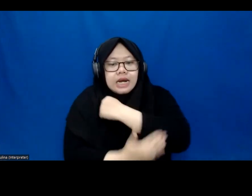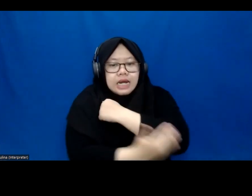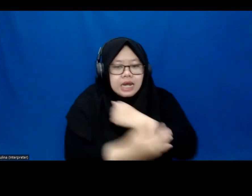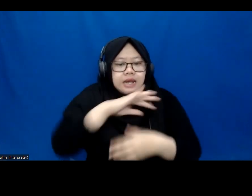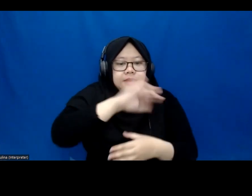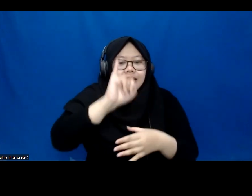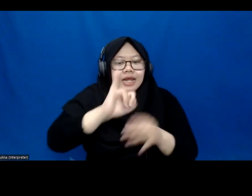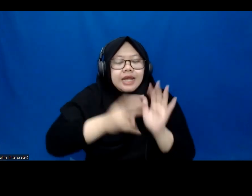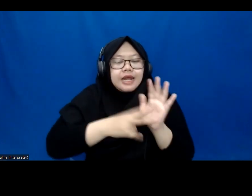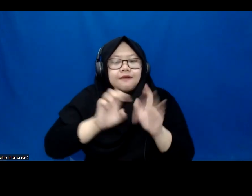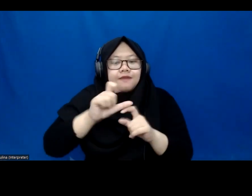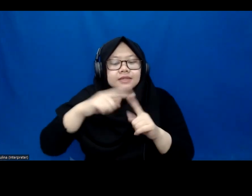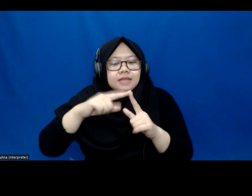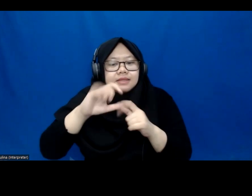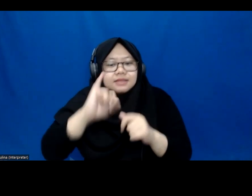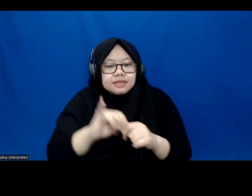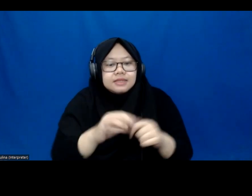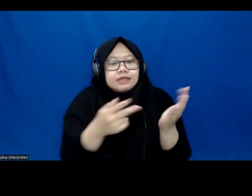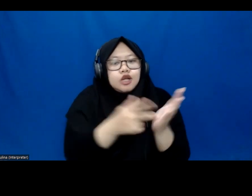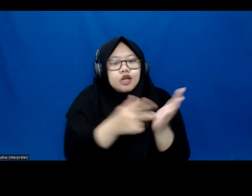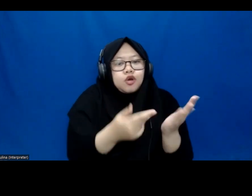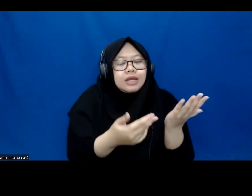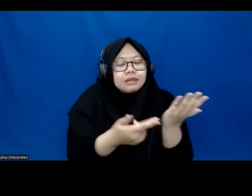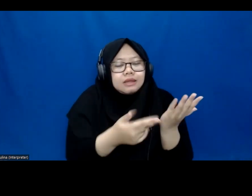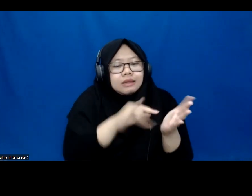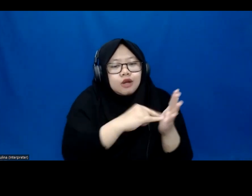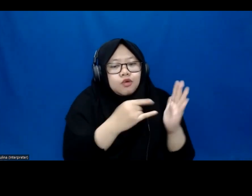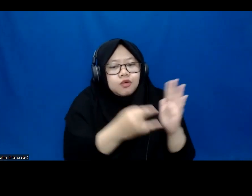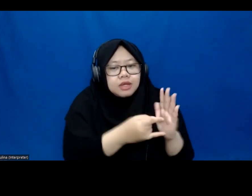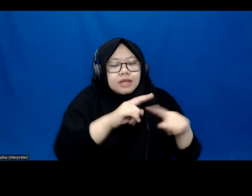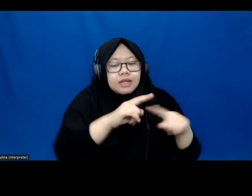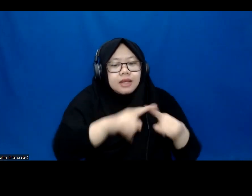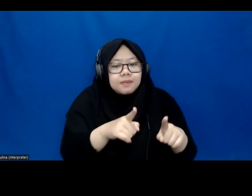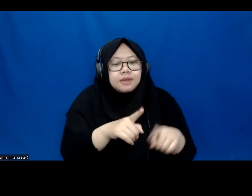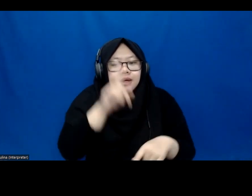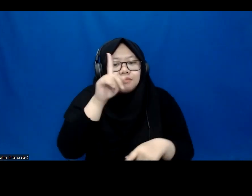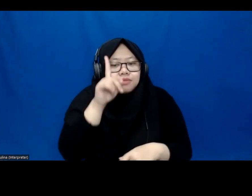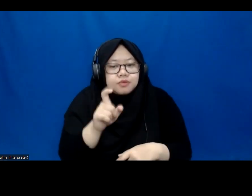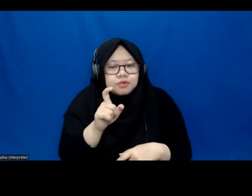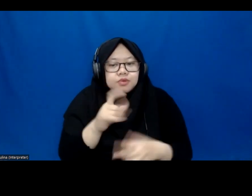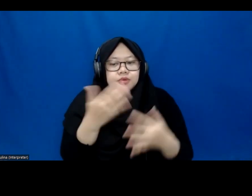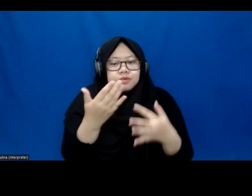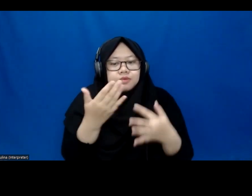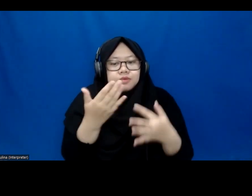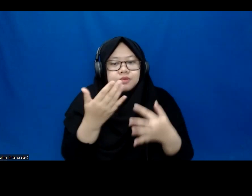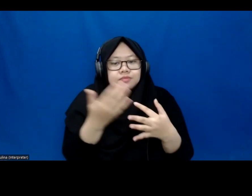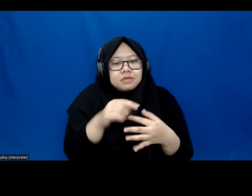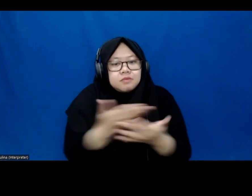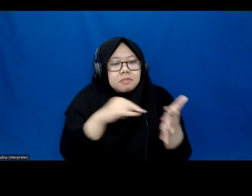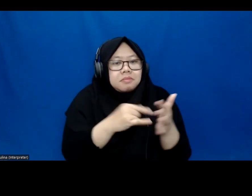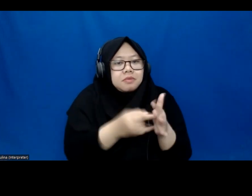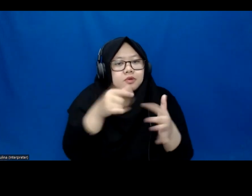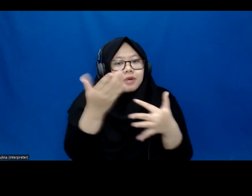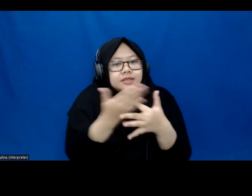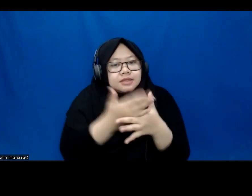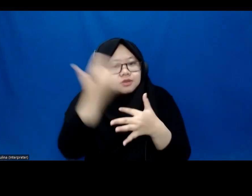digital infrastructure and education. But there's a real need to make these systems accessible to learners. So this